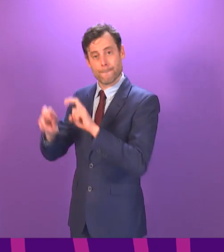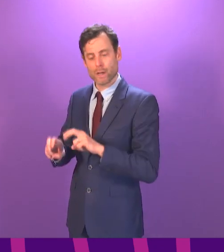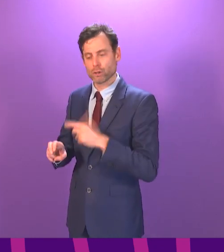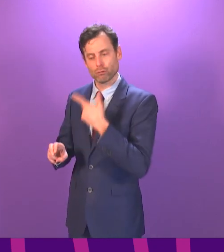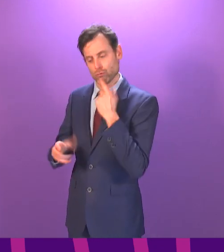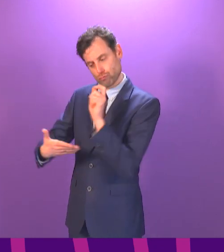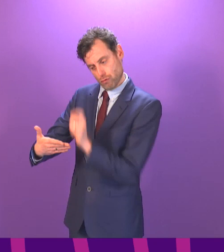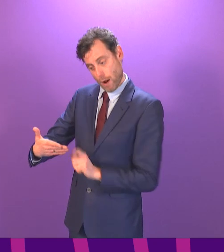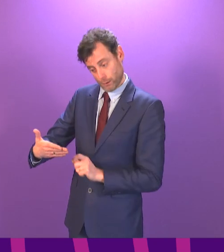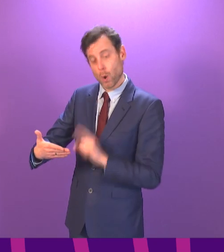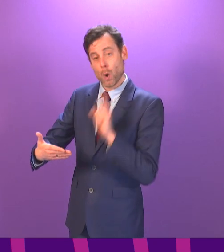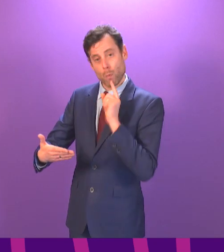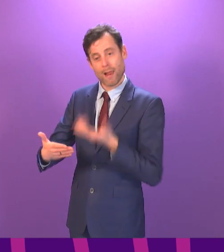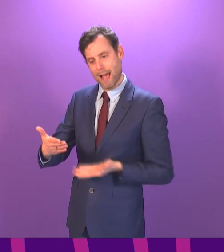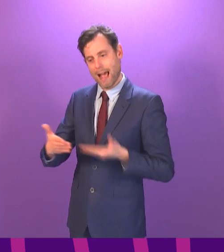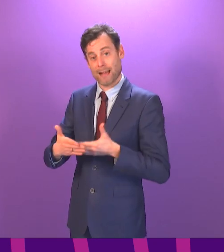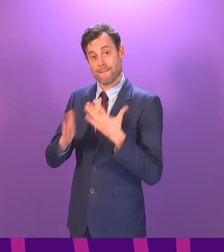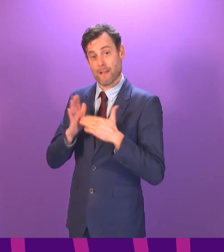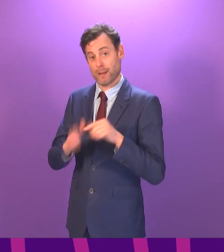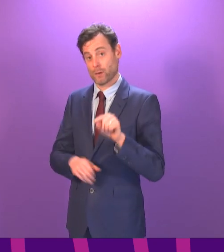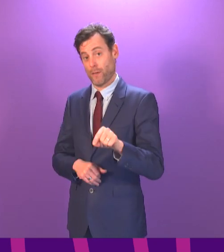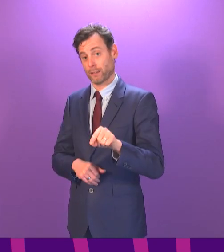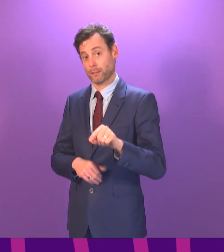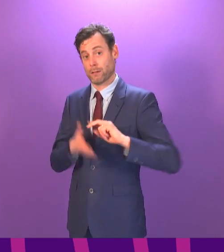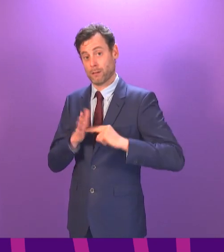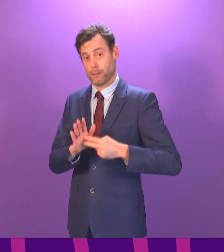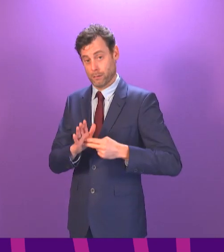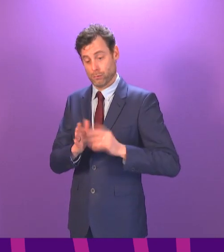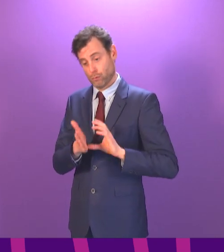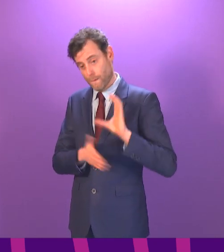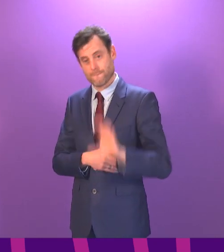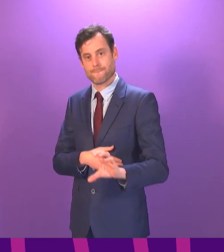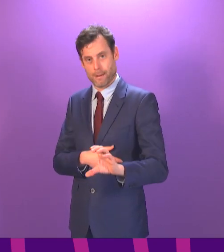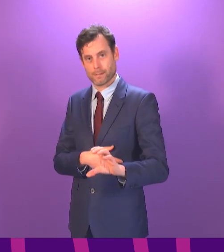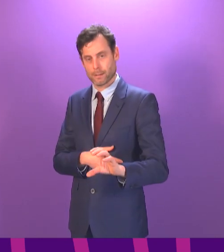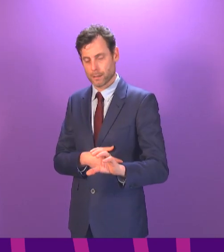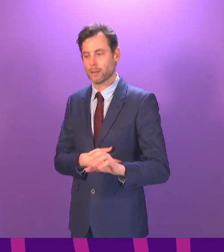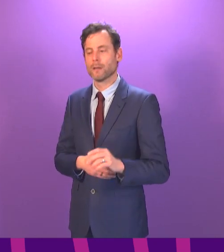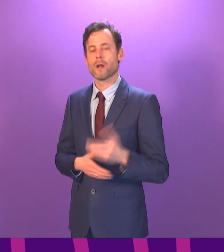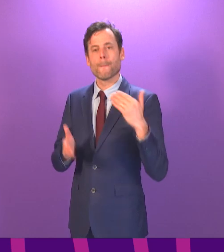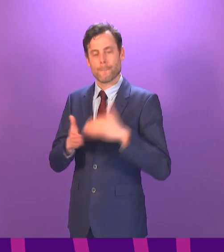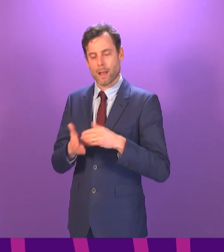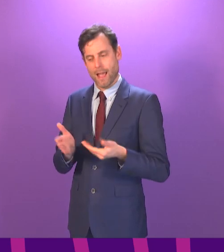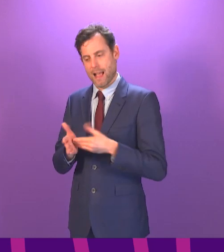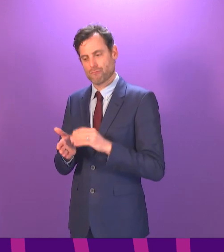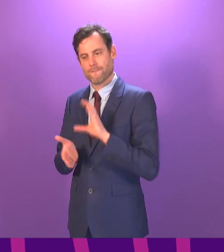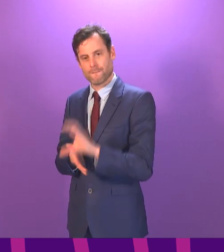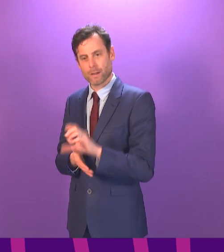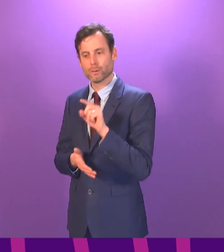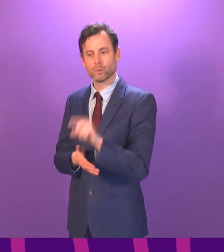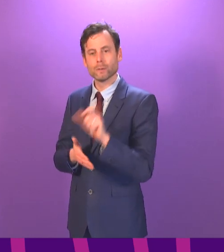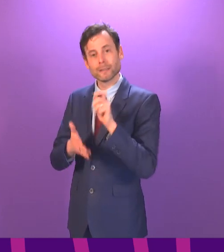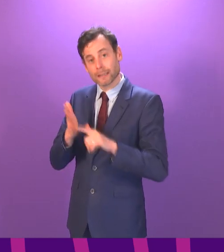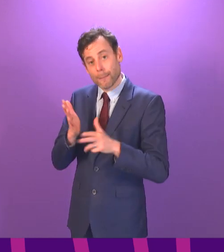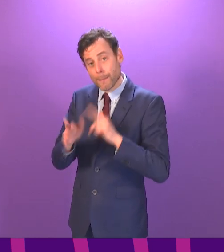for this service and will shortly confirm details of additional funding to strengthen the support available to both disabled parents and young parents.